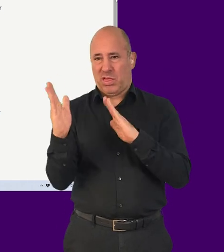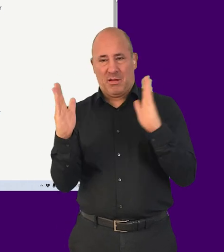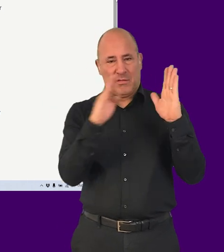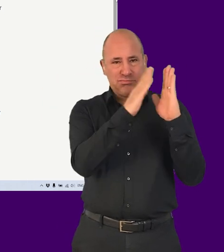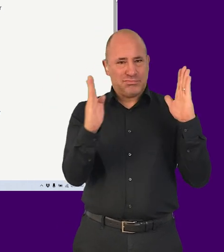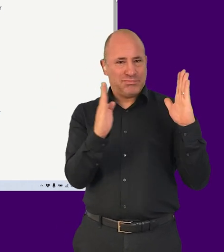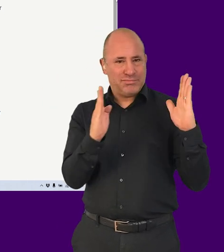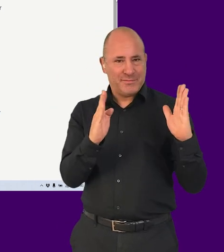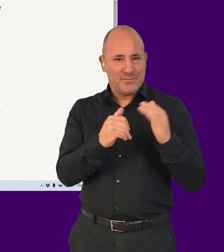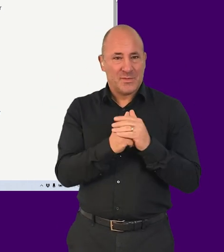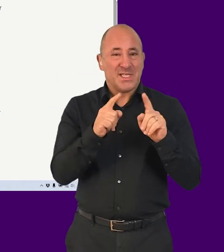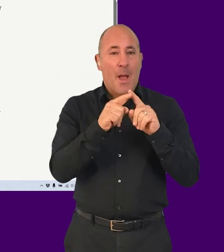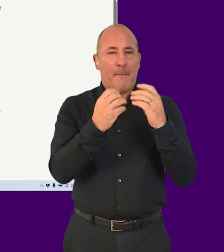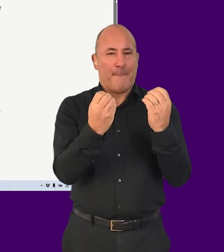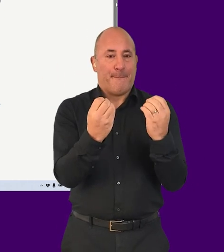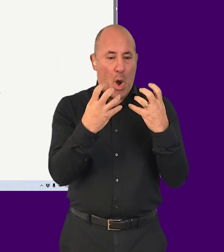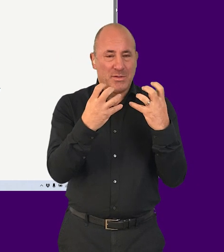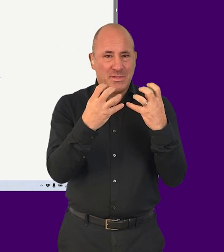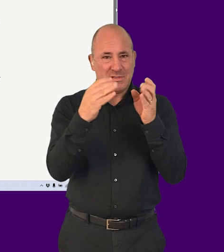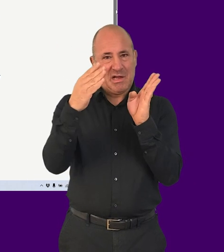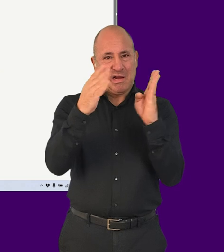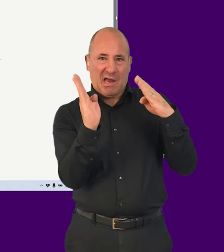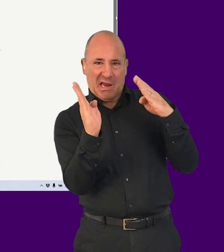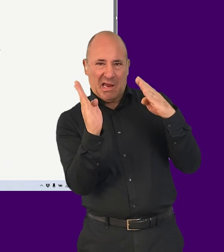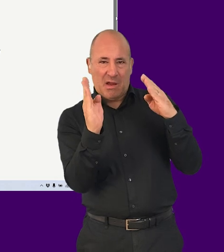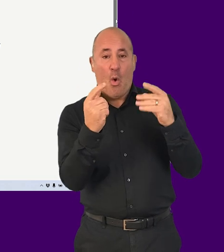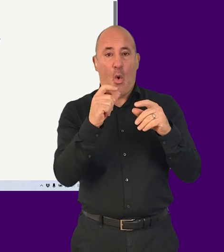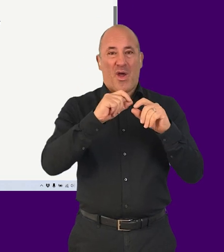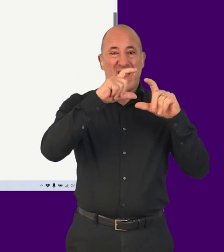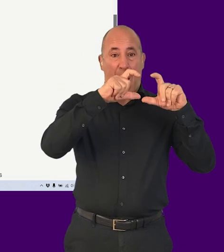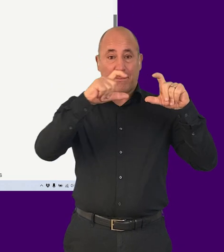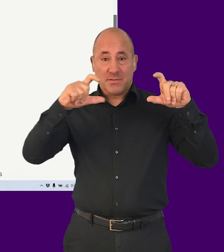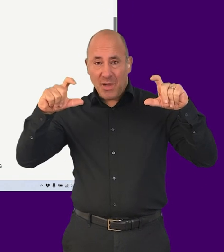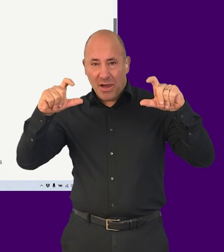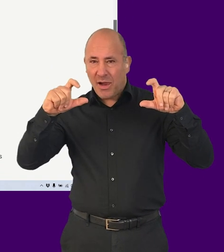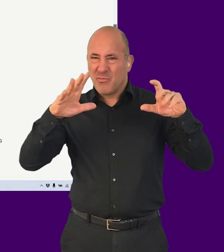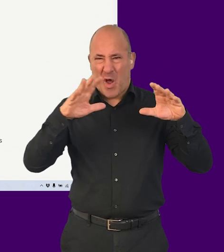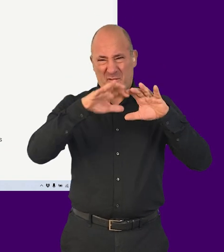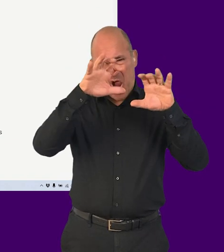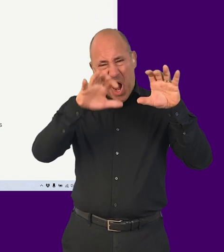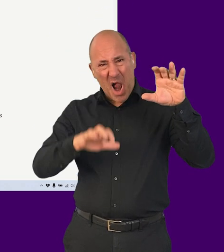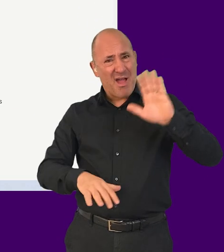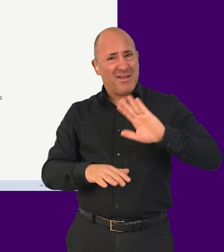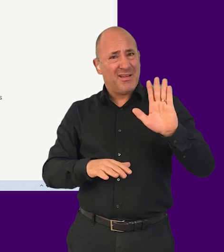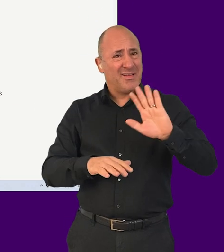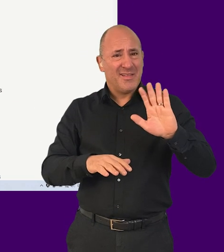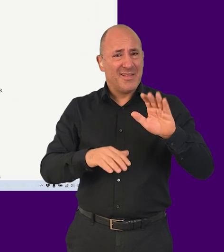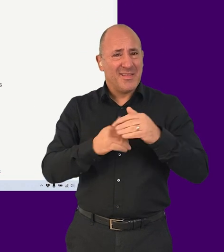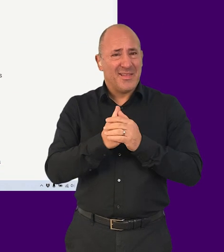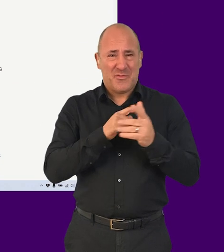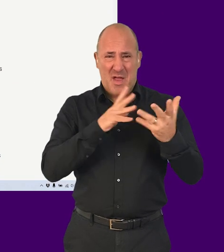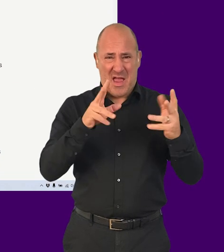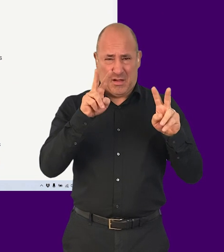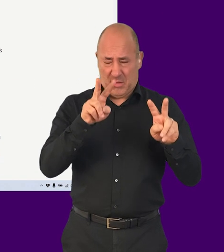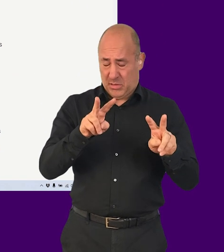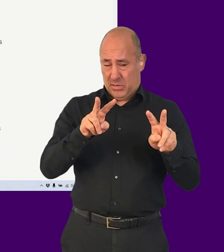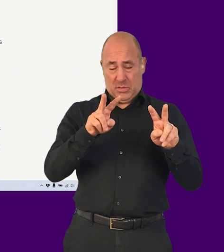Also, check that bold, italic and all capital text is not used for long blocks of content, as they can have a negative impact on content